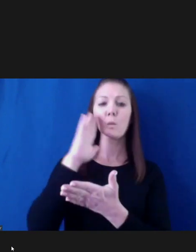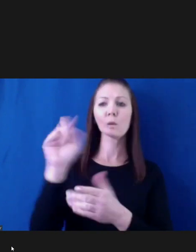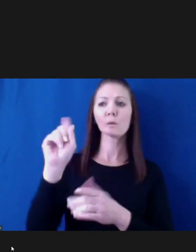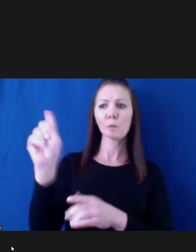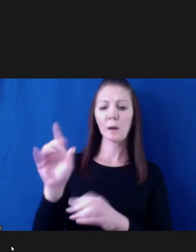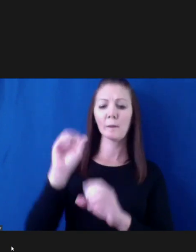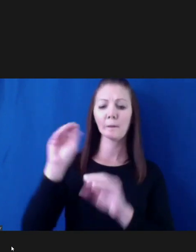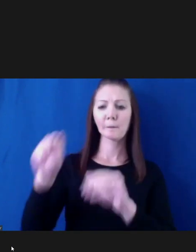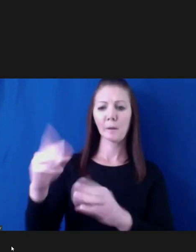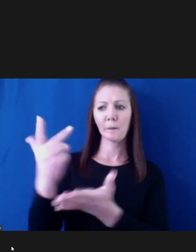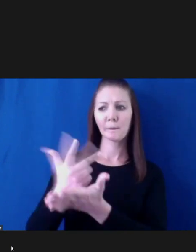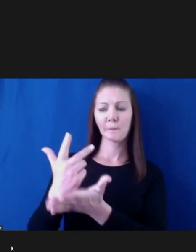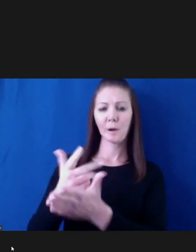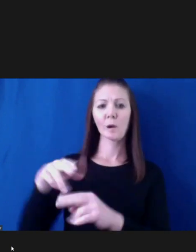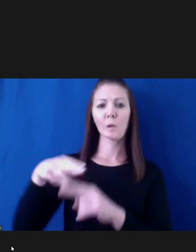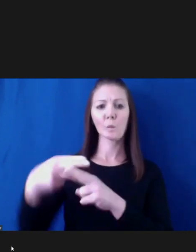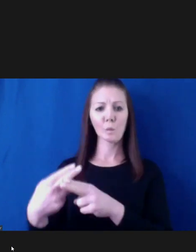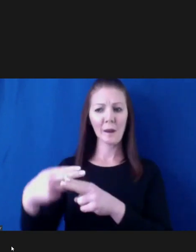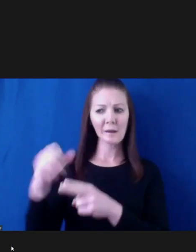states.